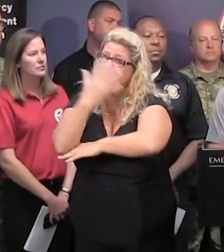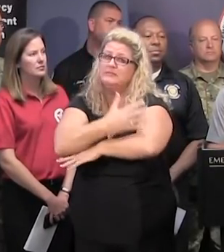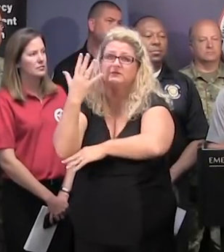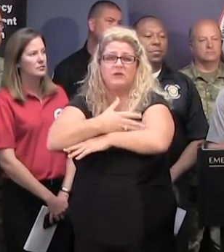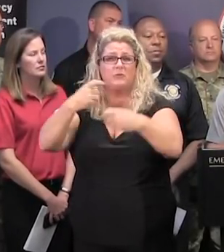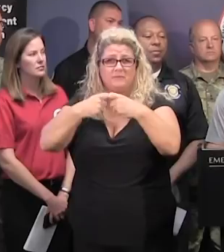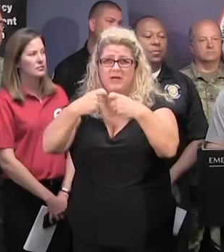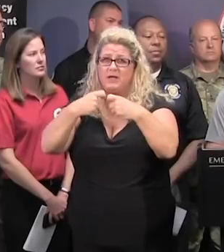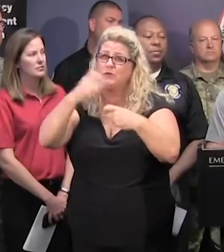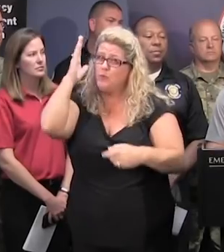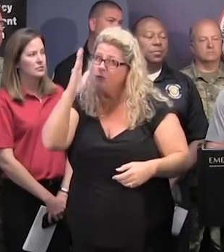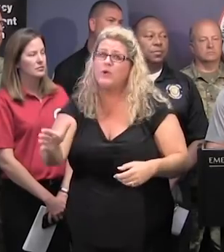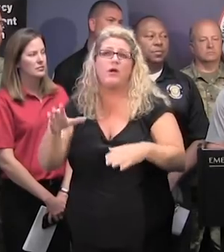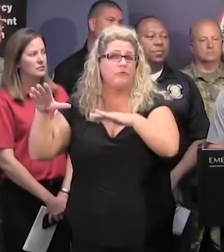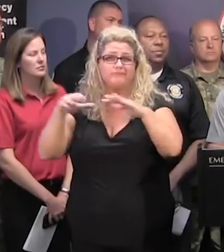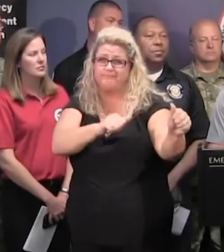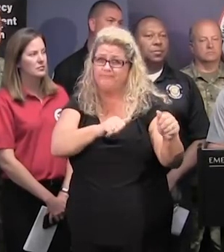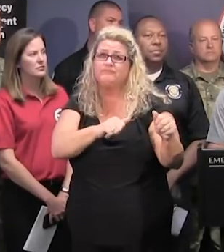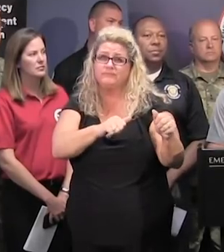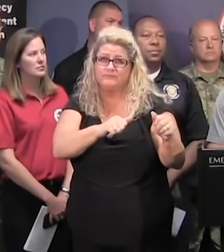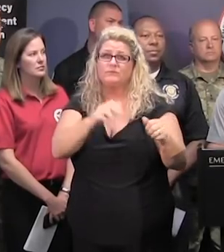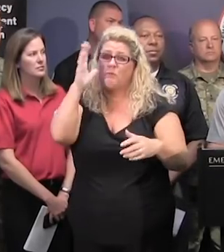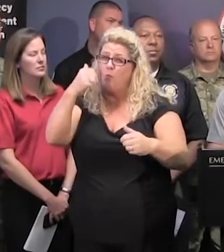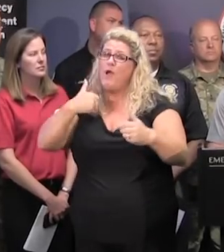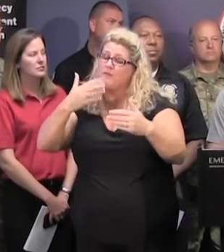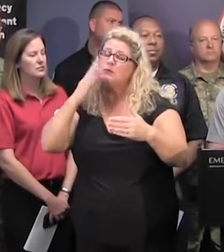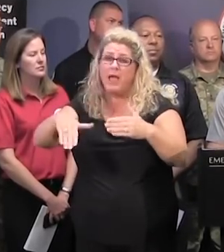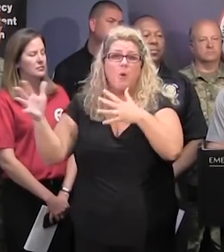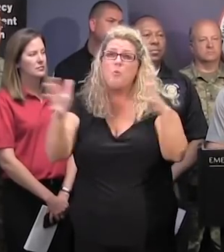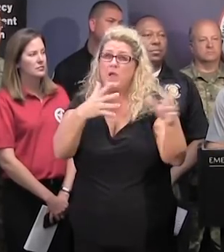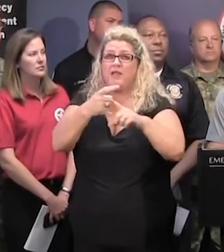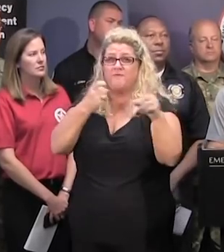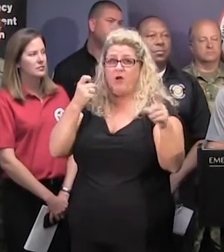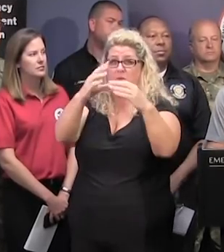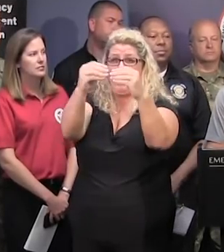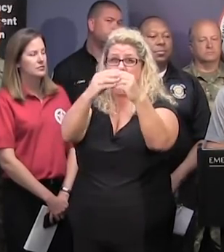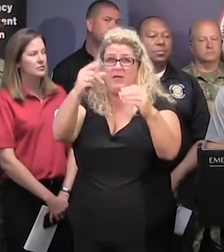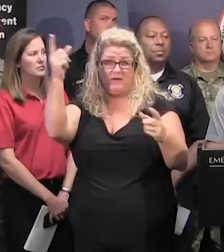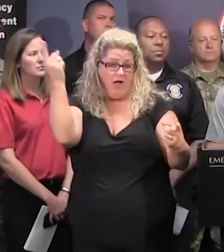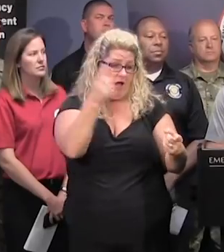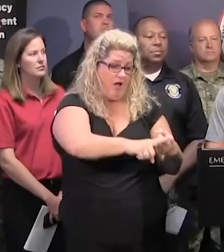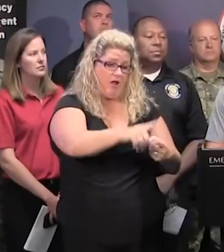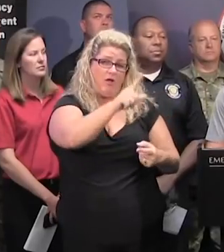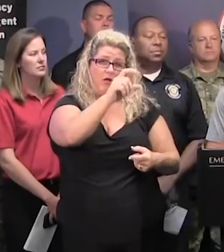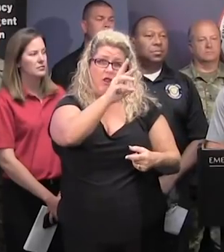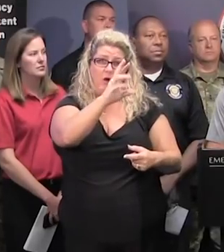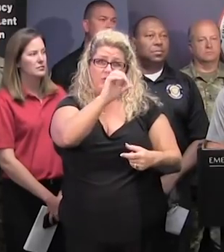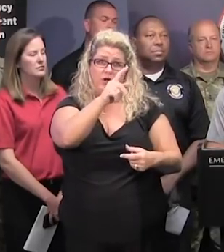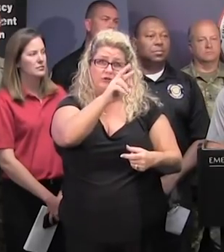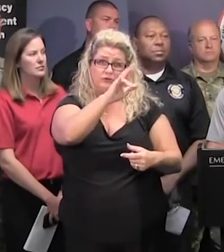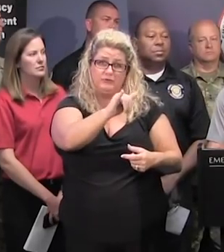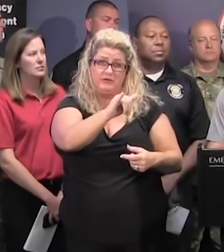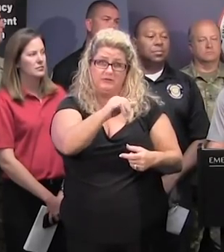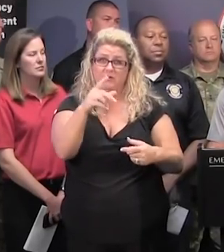storm force wind gusts are expected into the Midlands and the Lowcountry. Significant rainfall of 15 to